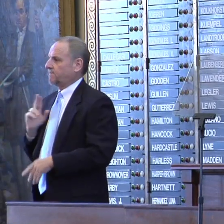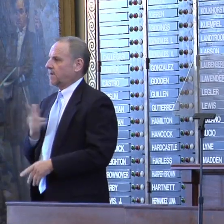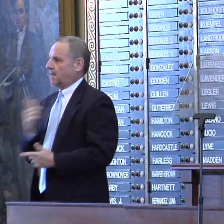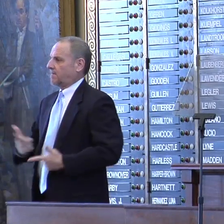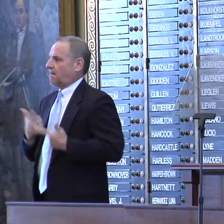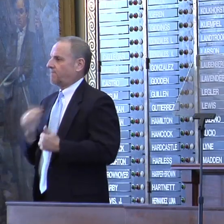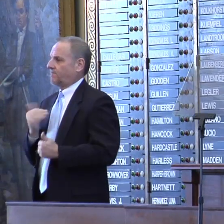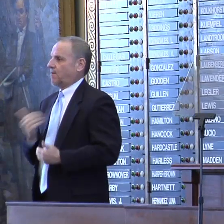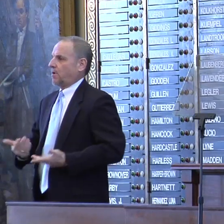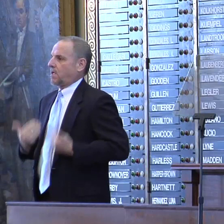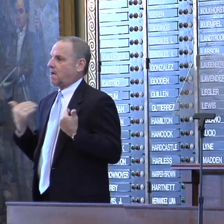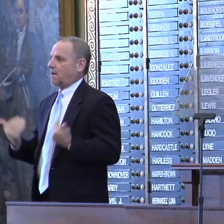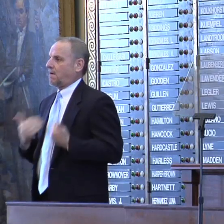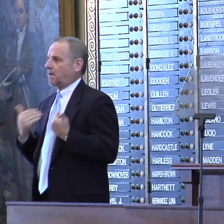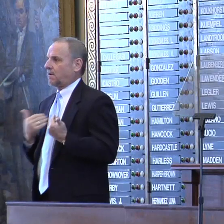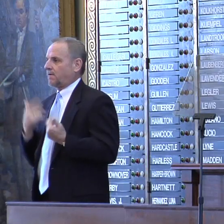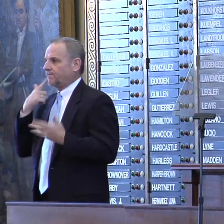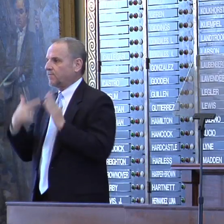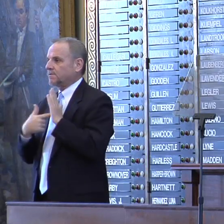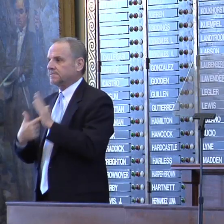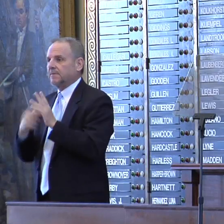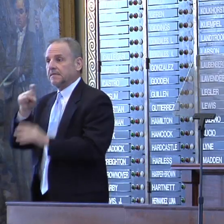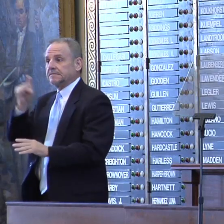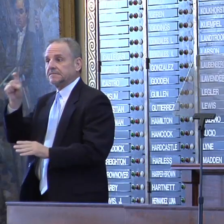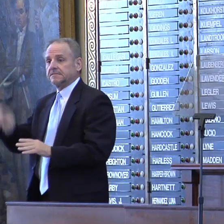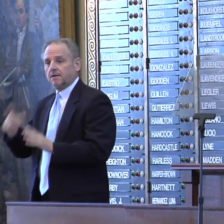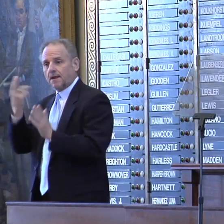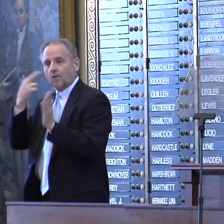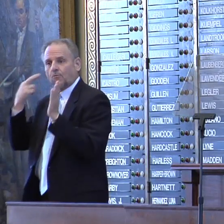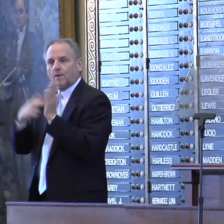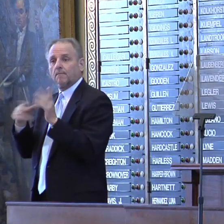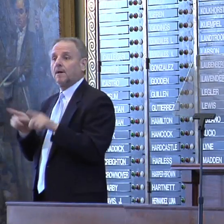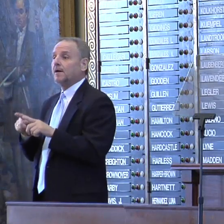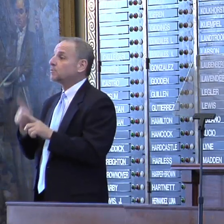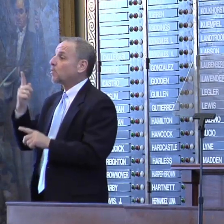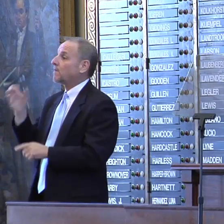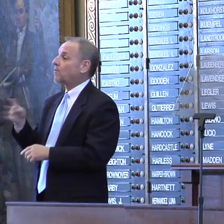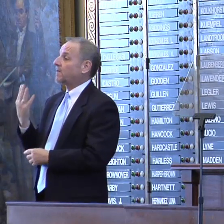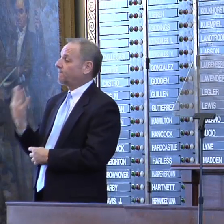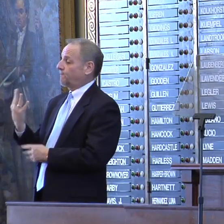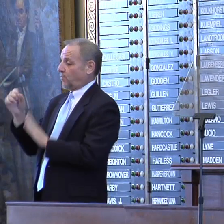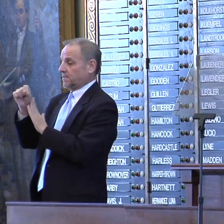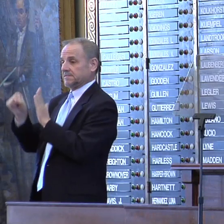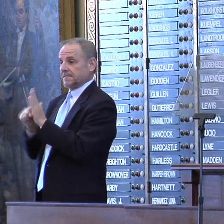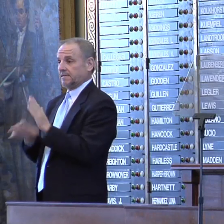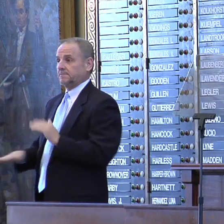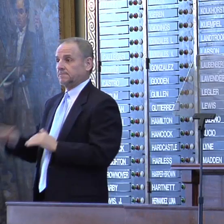lives of our young people. For example, Texas has been recognized as one of only four states